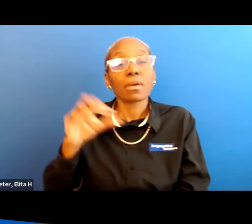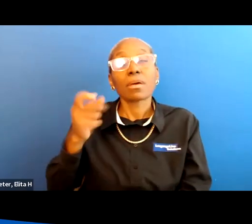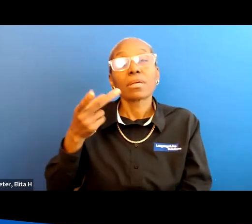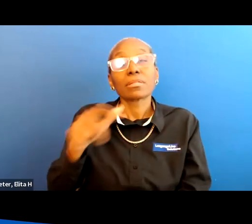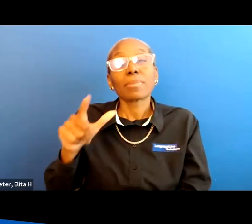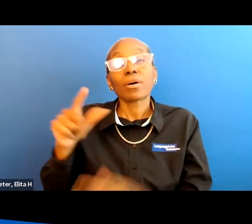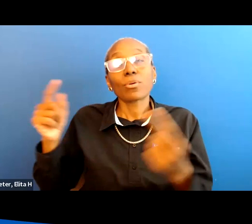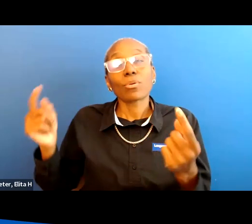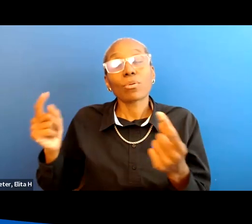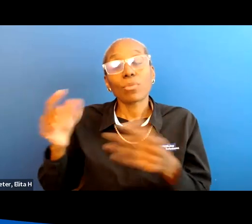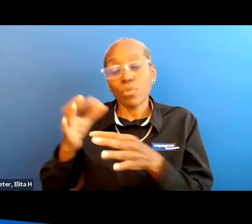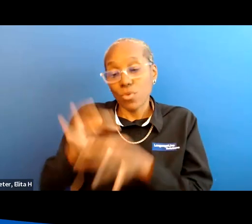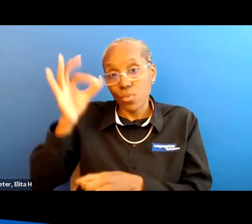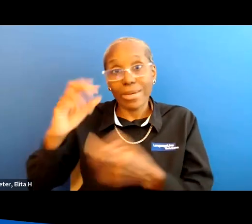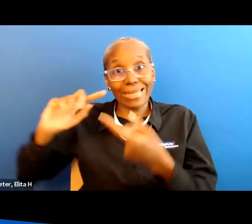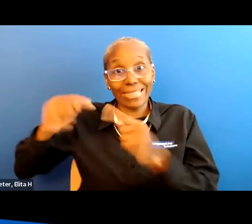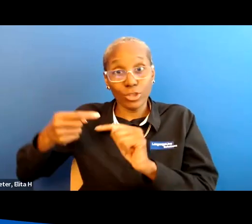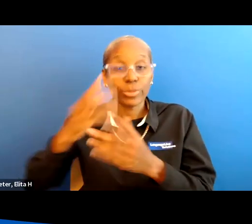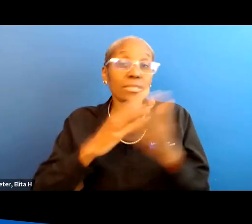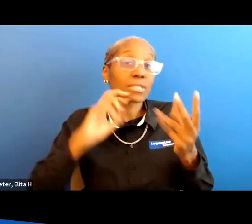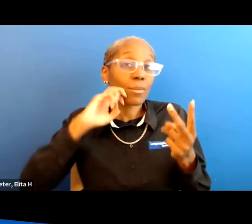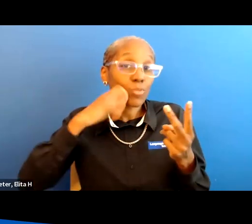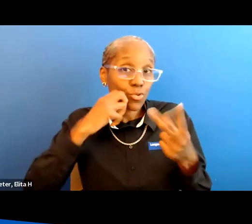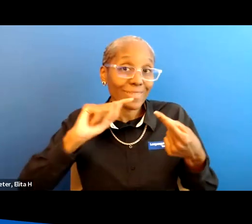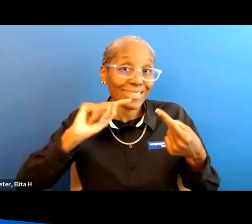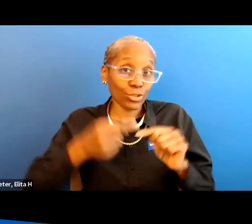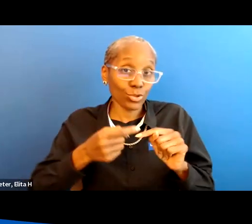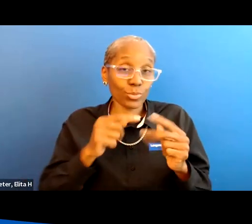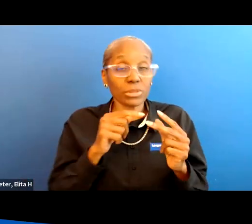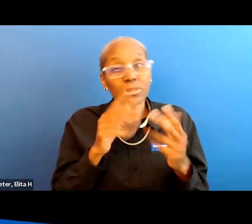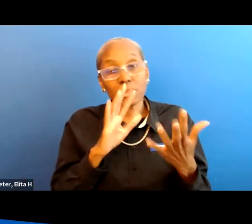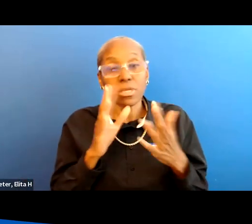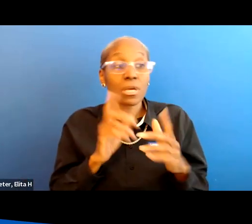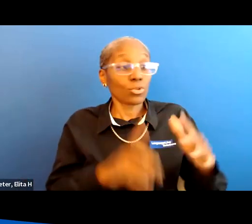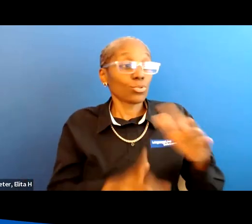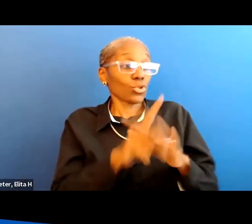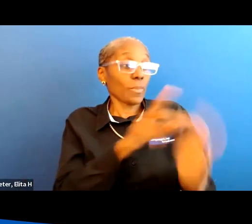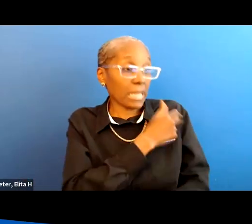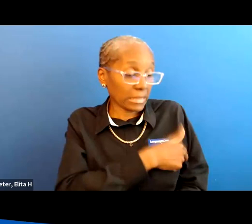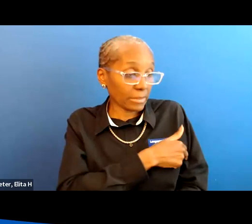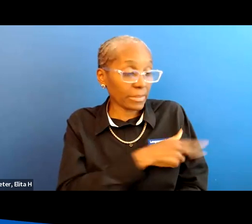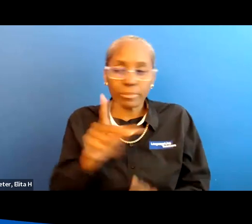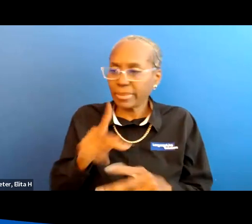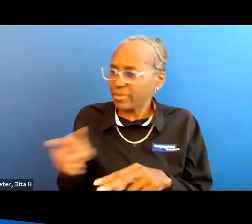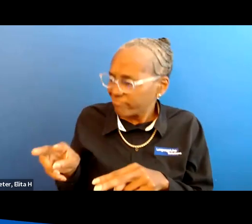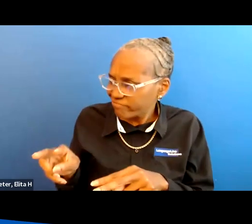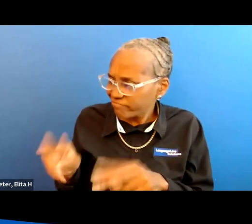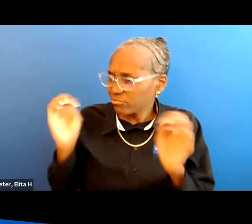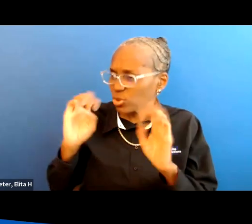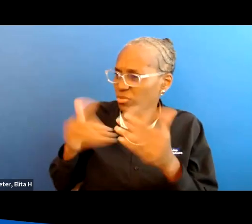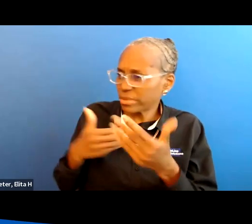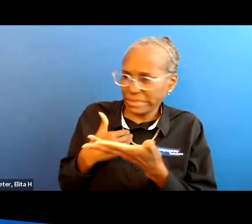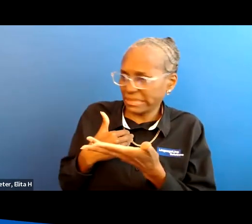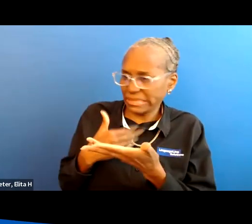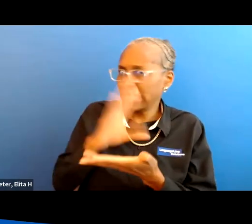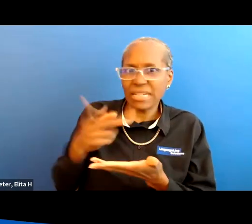injury and some neurological injuries you go to the hospital and maybe people the emergency room maybe they